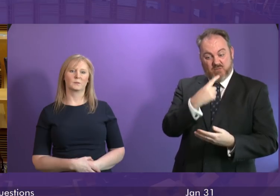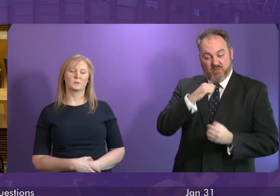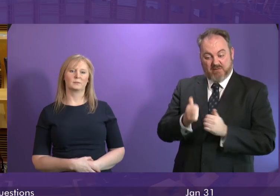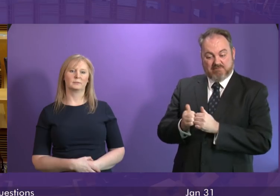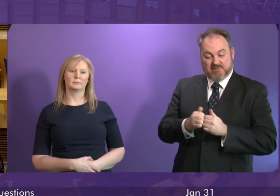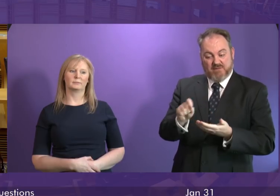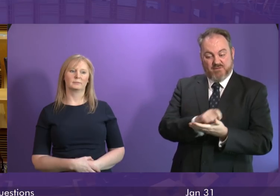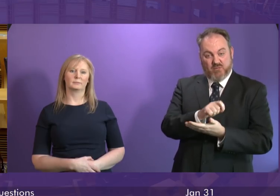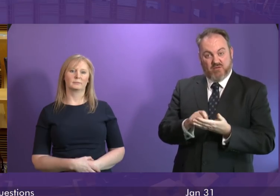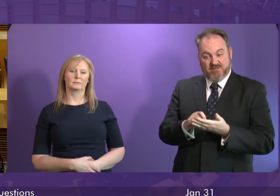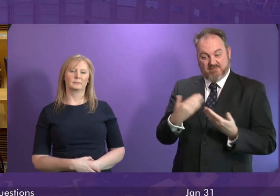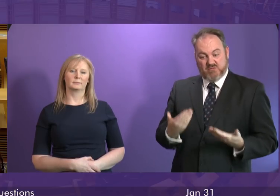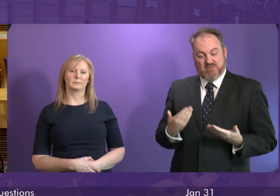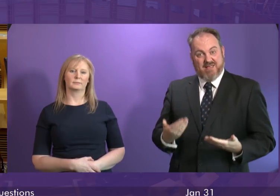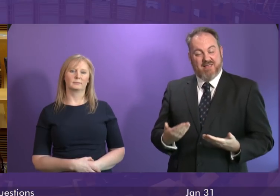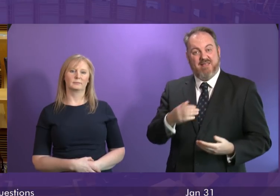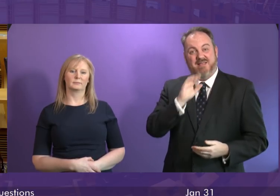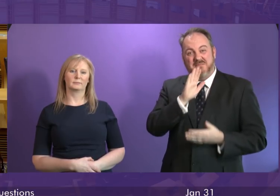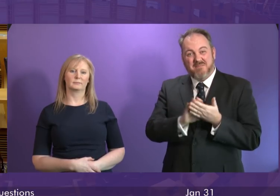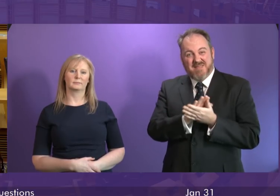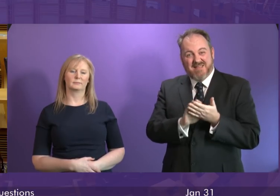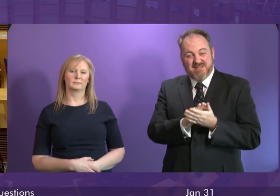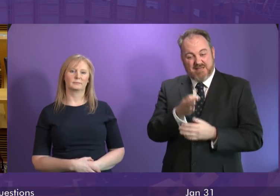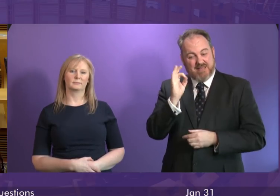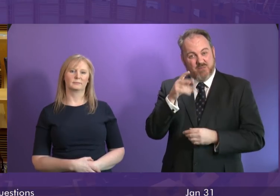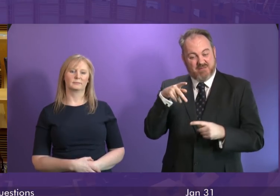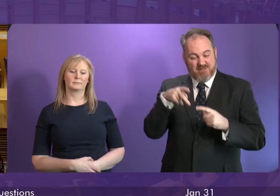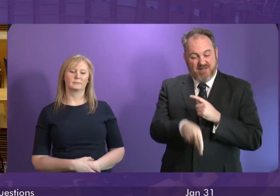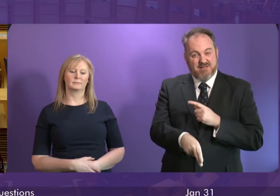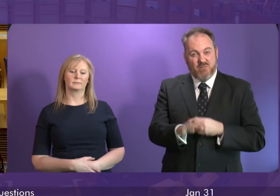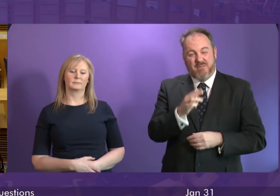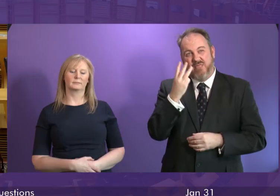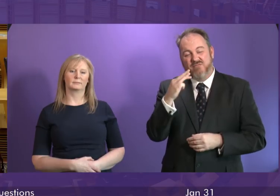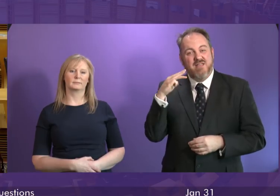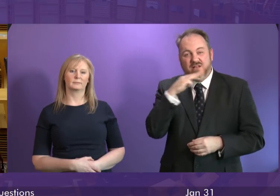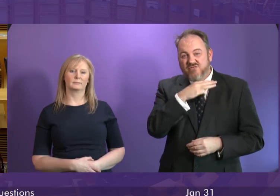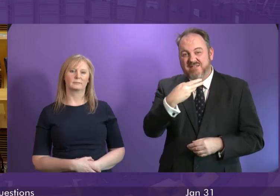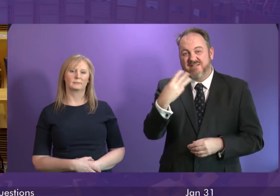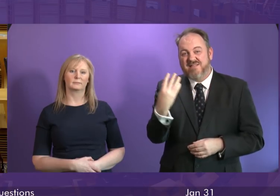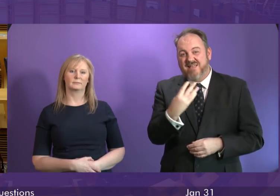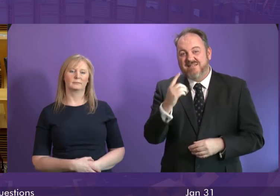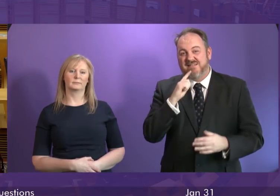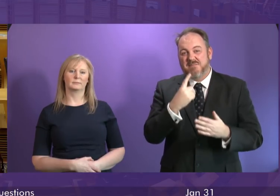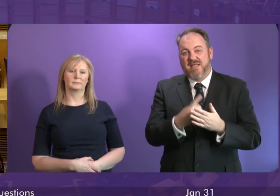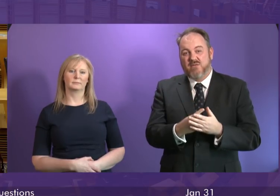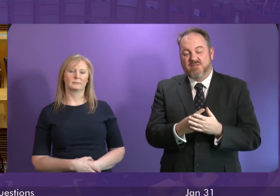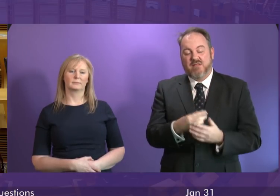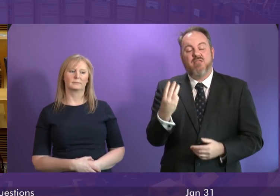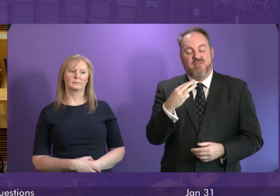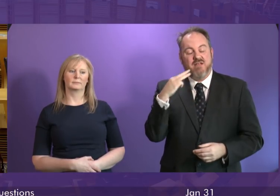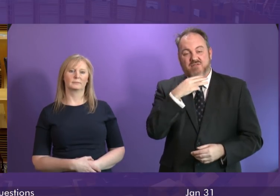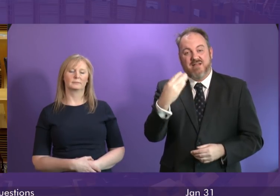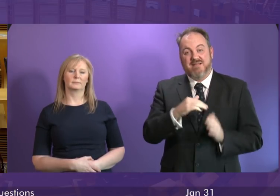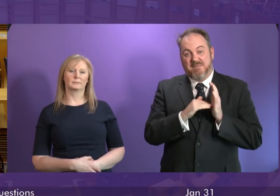cuts council funding by £319 million This is about cuts to social work